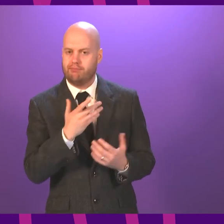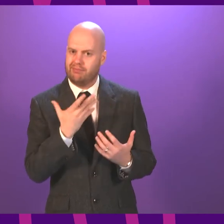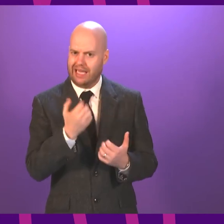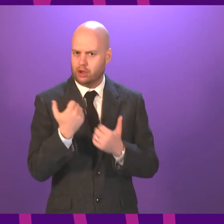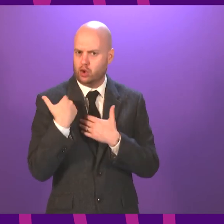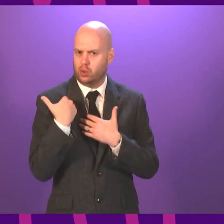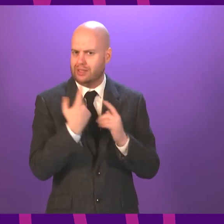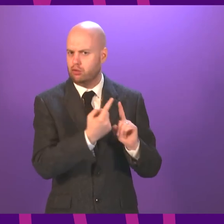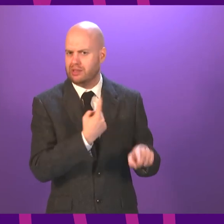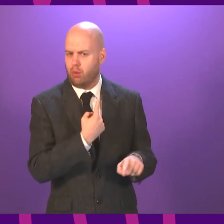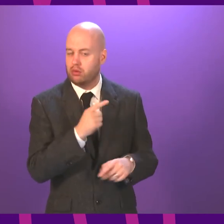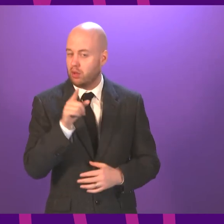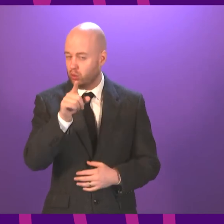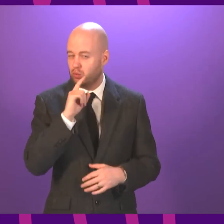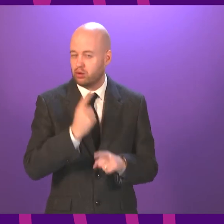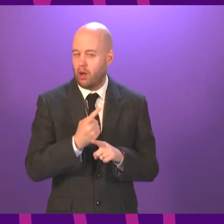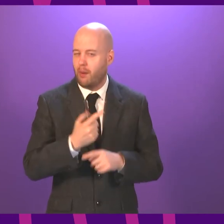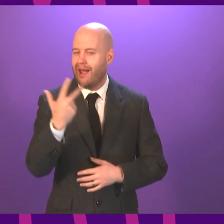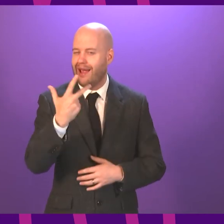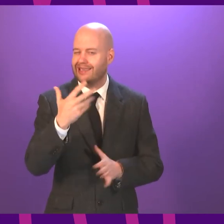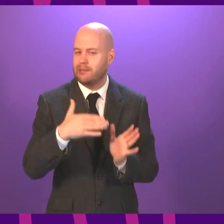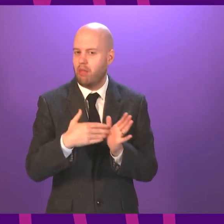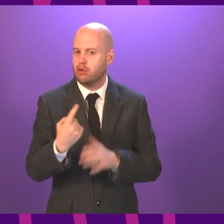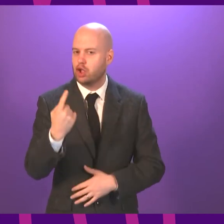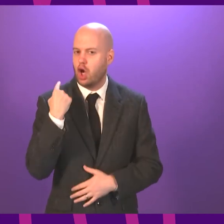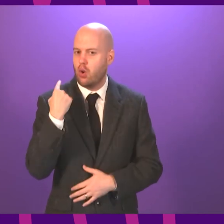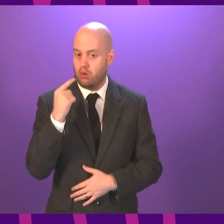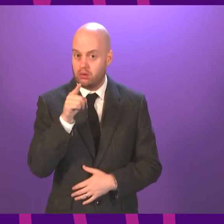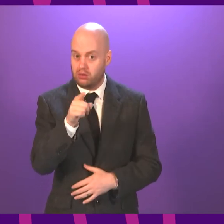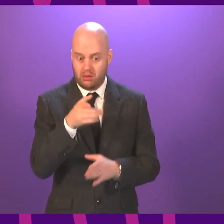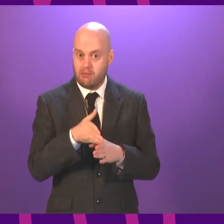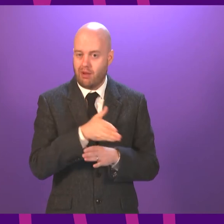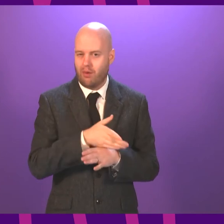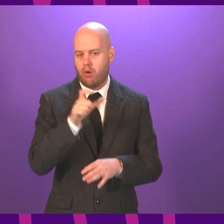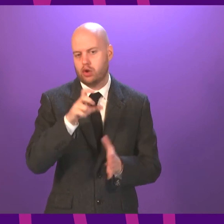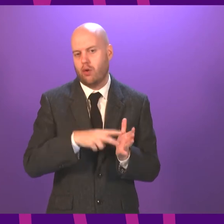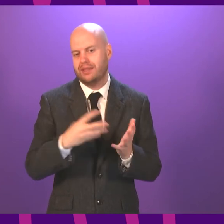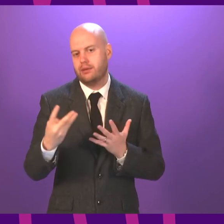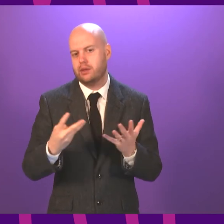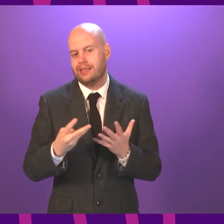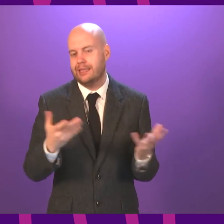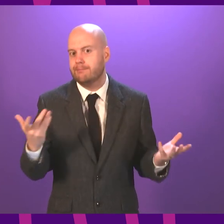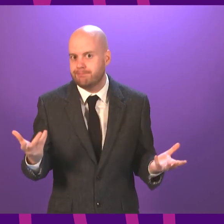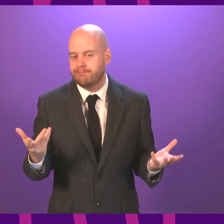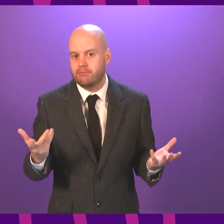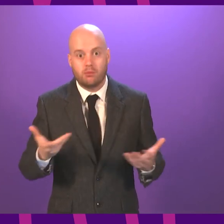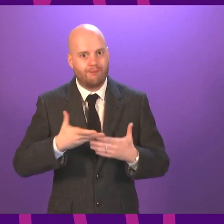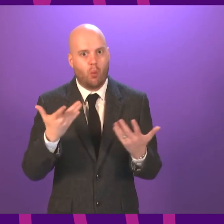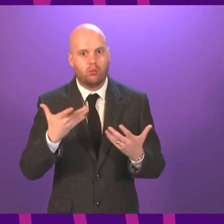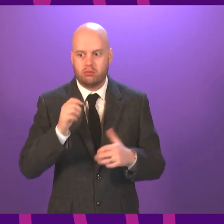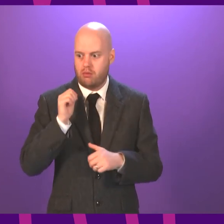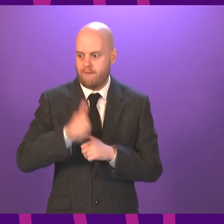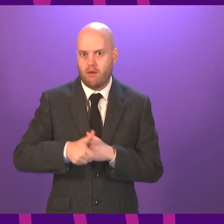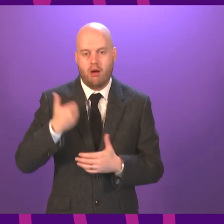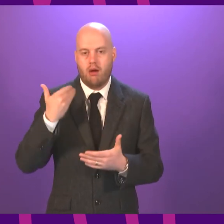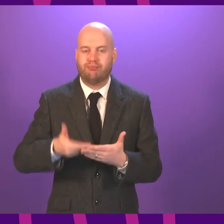Liam MacArthur talks about 18 months ago, which of course predates COVID, which has exacerbated the stress and the anxiety and the trauma of many of our public